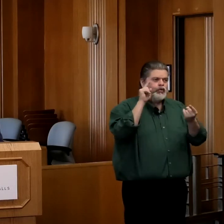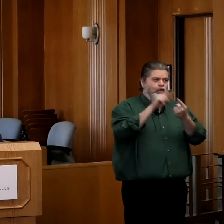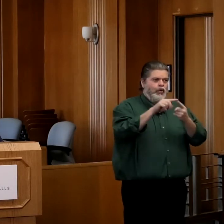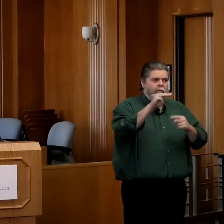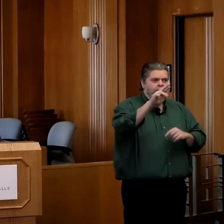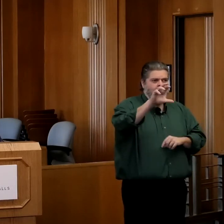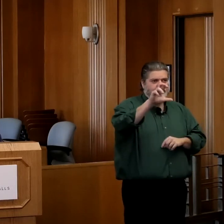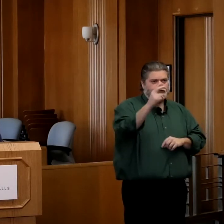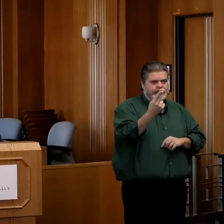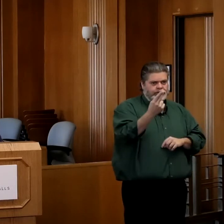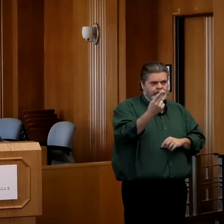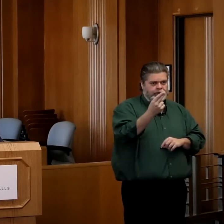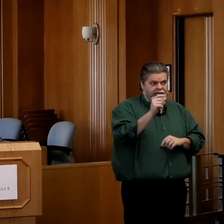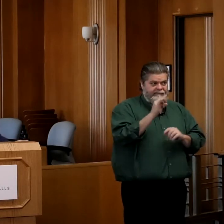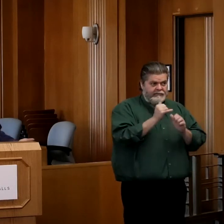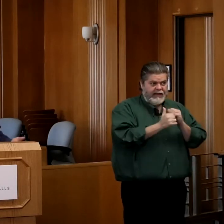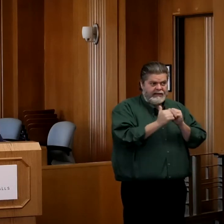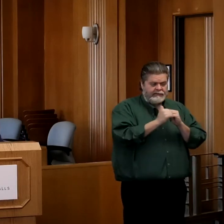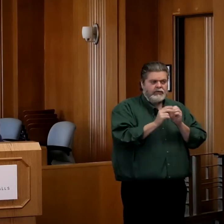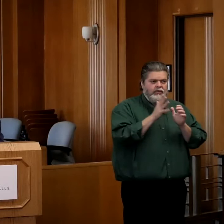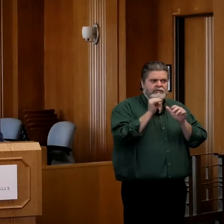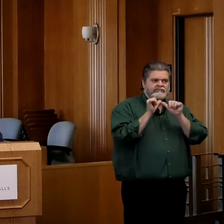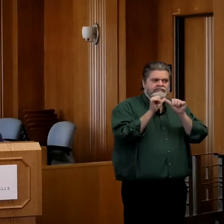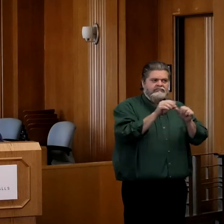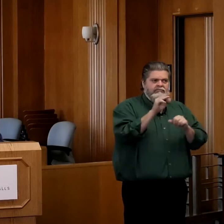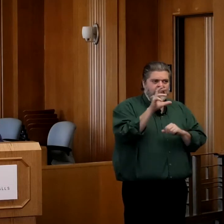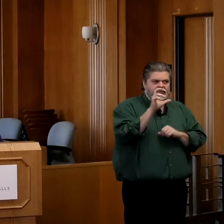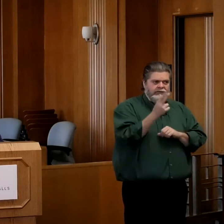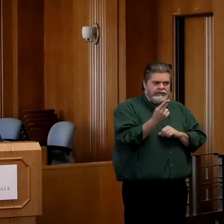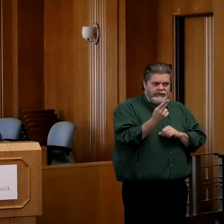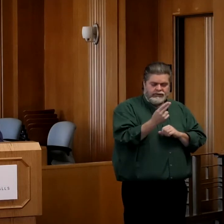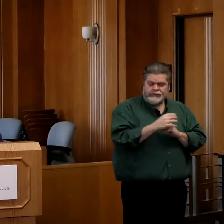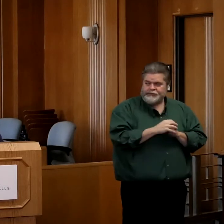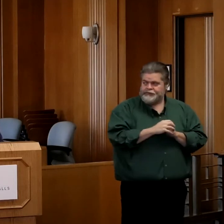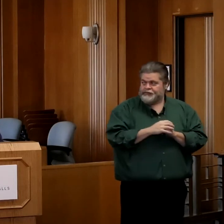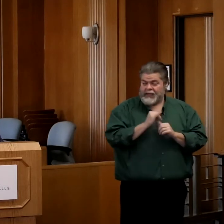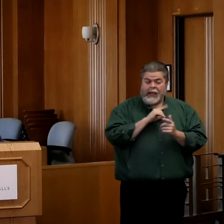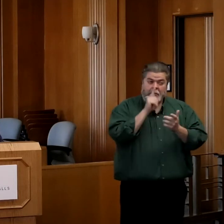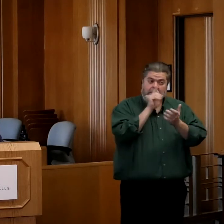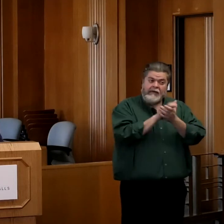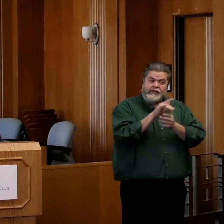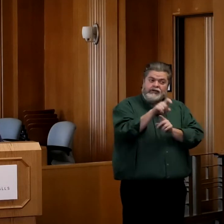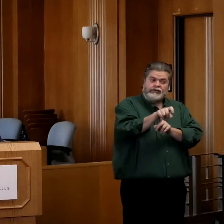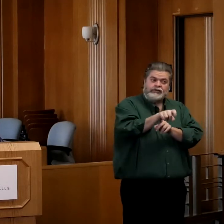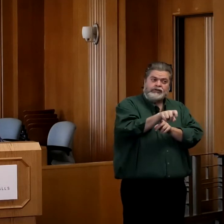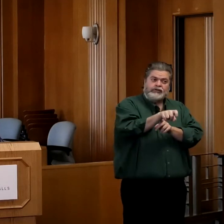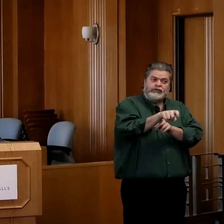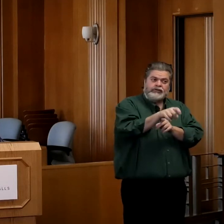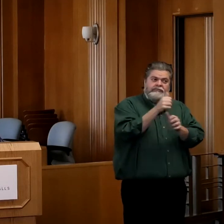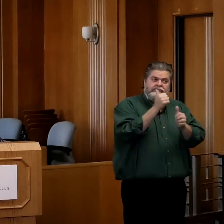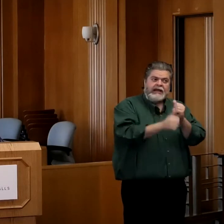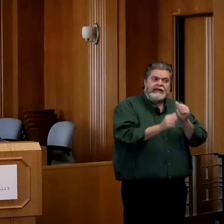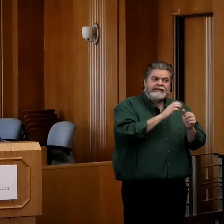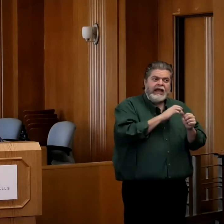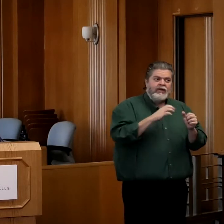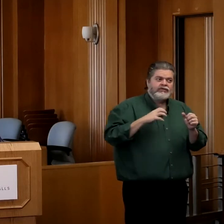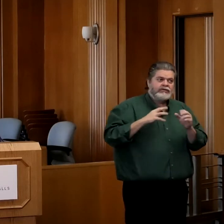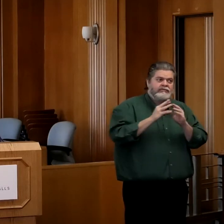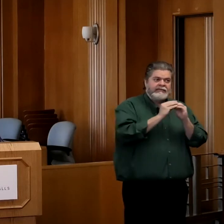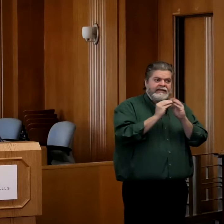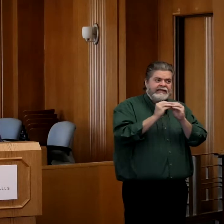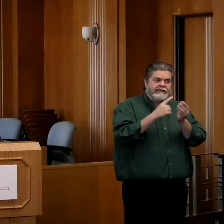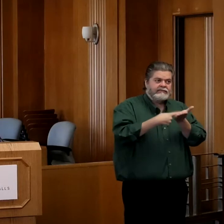And so based on what I kind of see and understand right now, I do believe that will likely pass our city council tomorrow